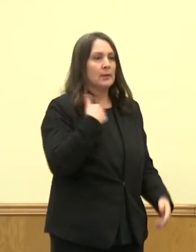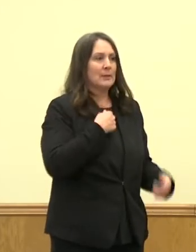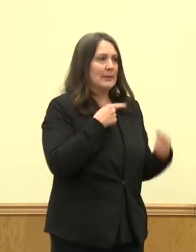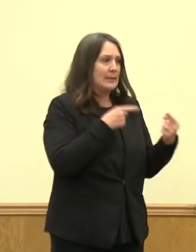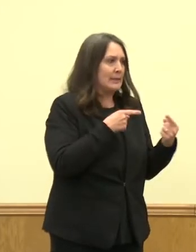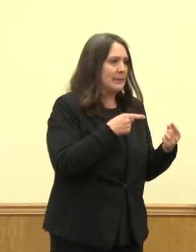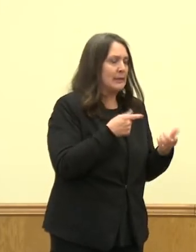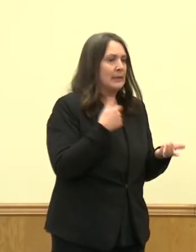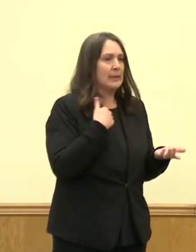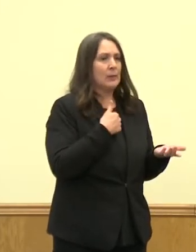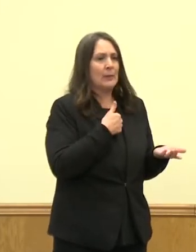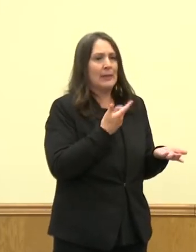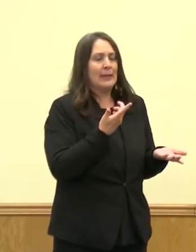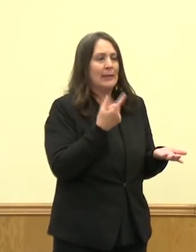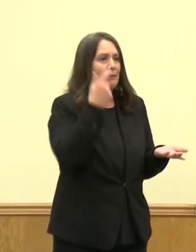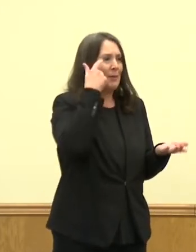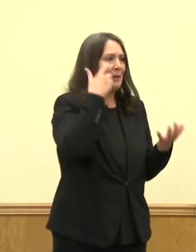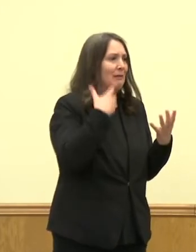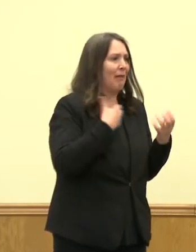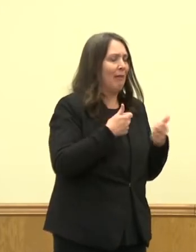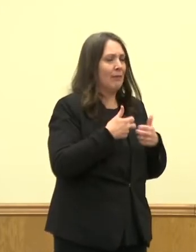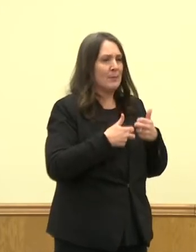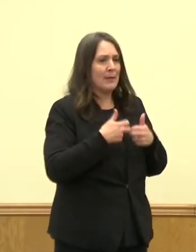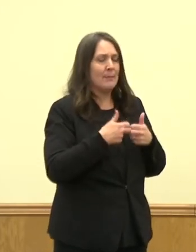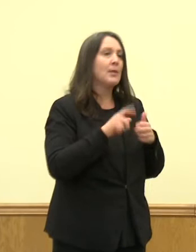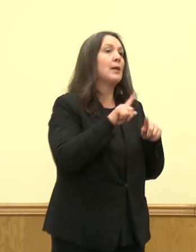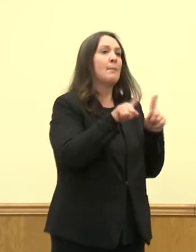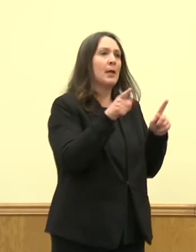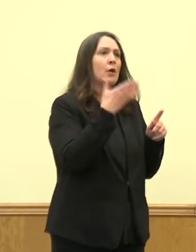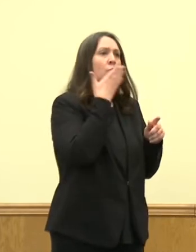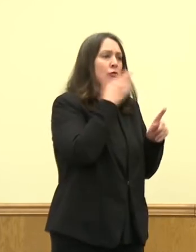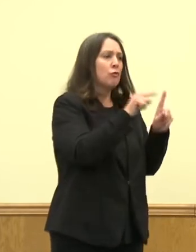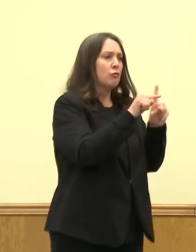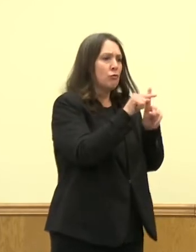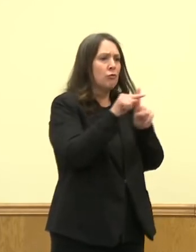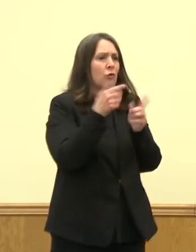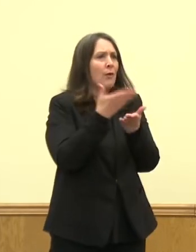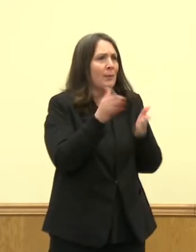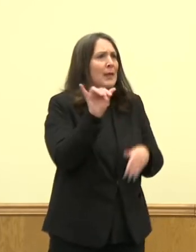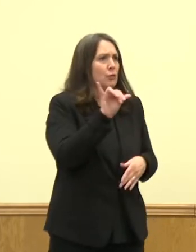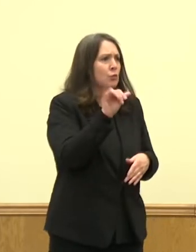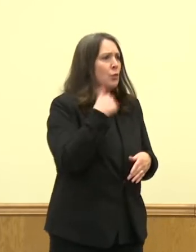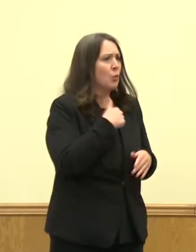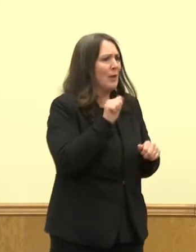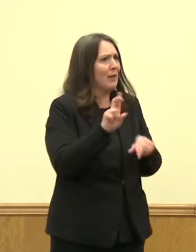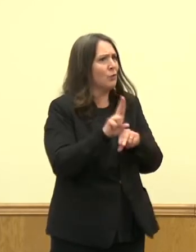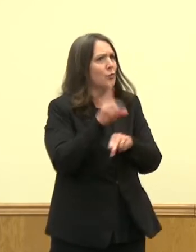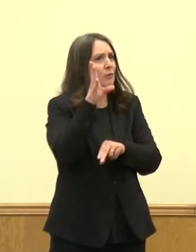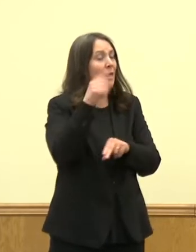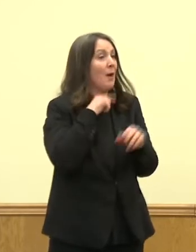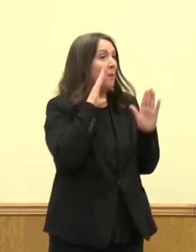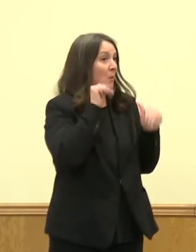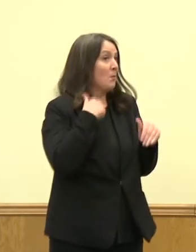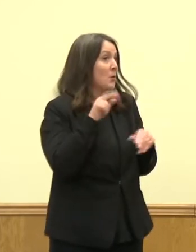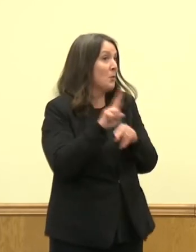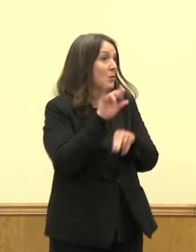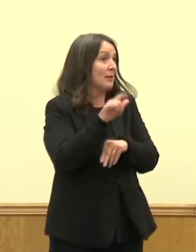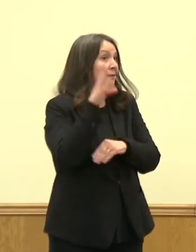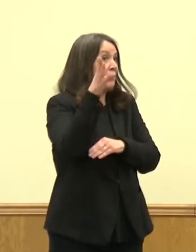didn't get to attend, but some good things happened as well that we need to carry forward, and I'm hoping we can see those used in the future.